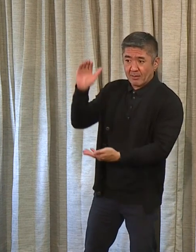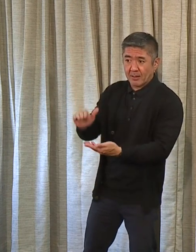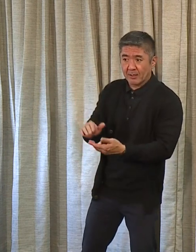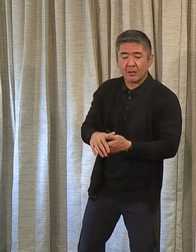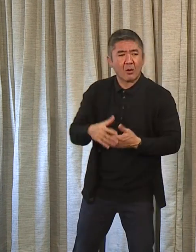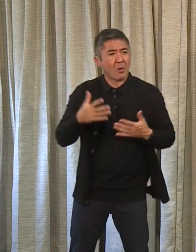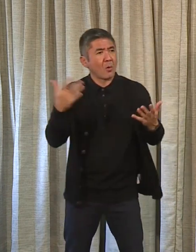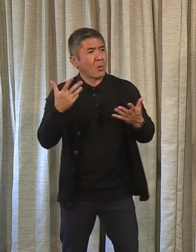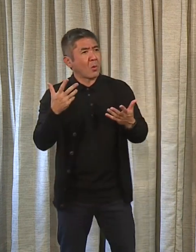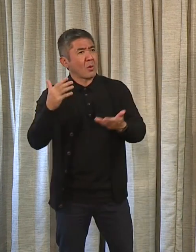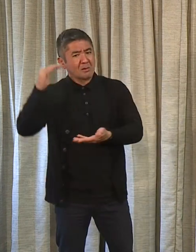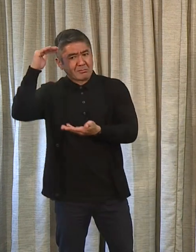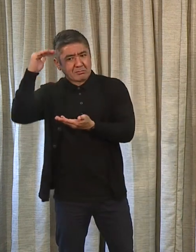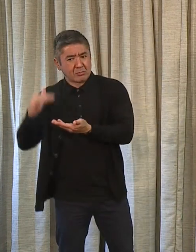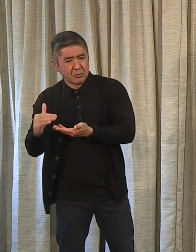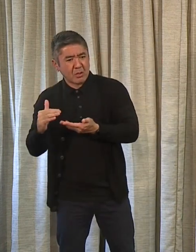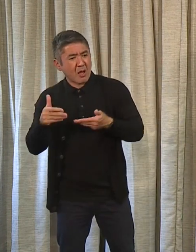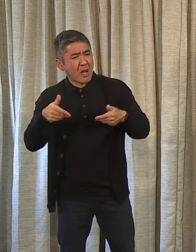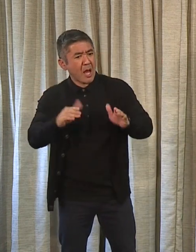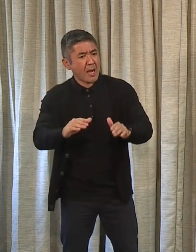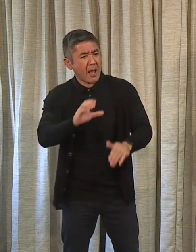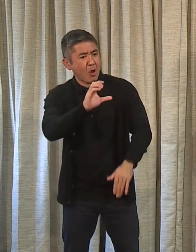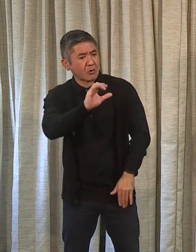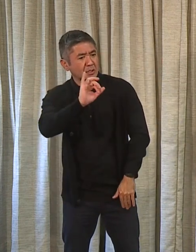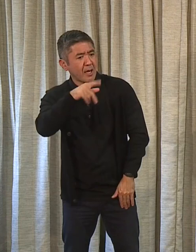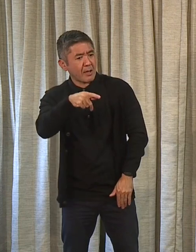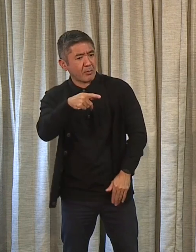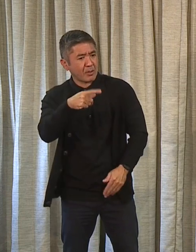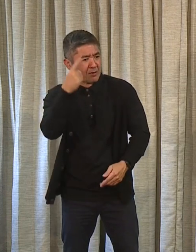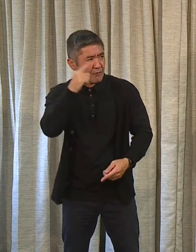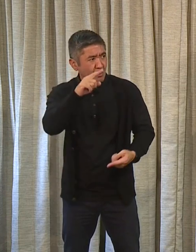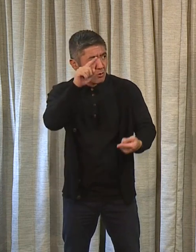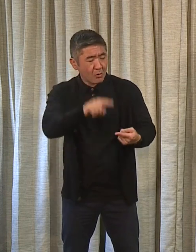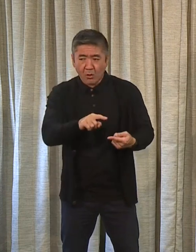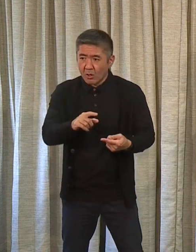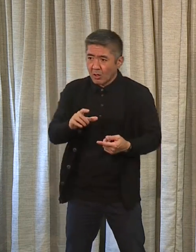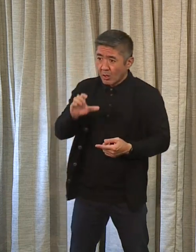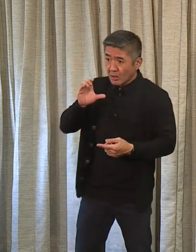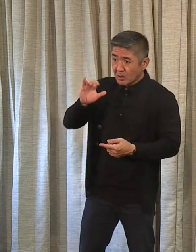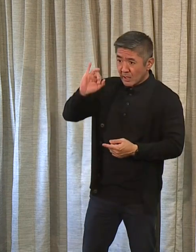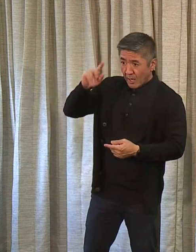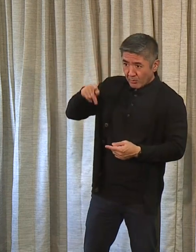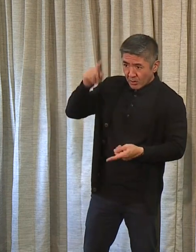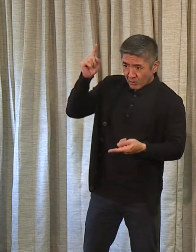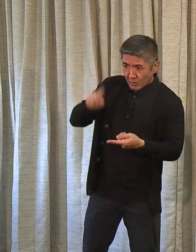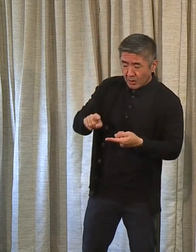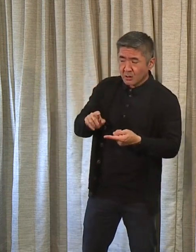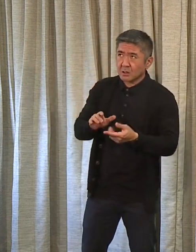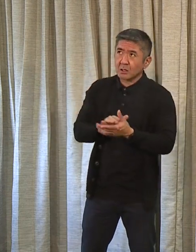main reductions that allowed the CIP budget to be reduced? The CIP reduction – the main reductions?